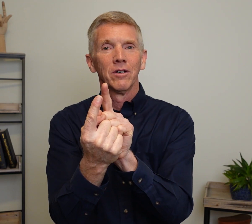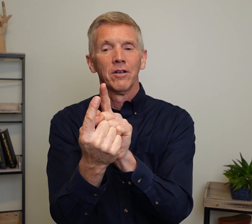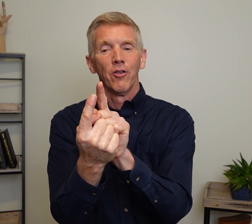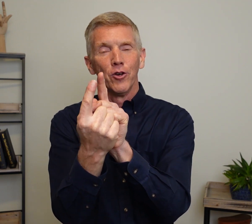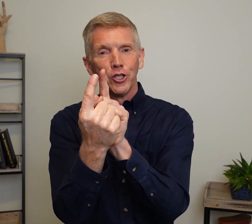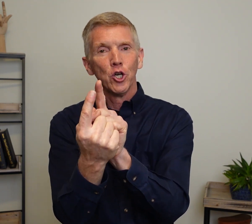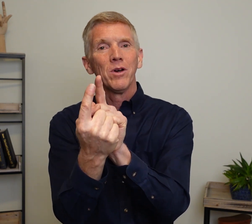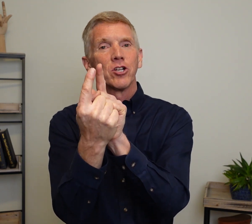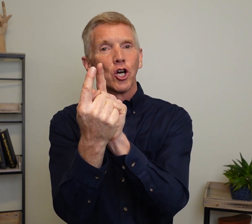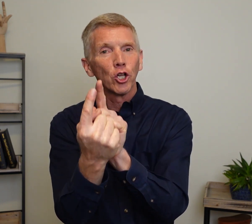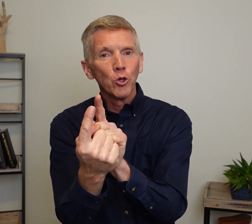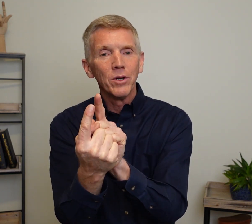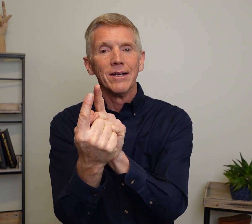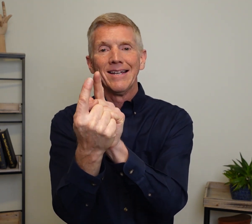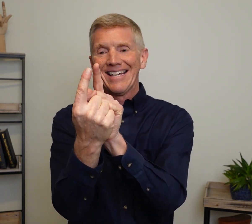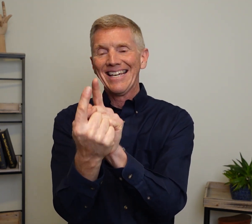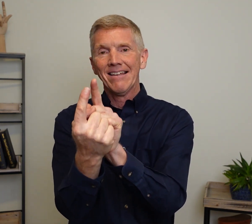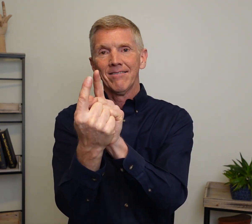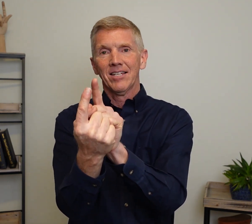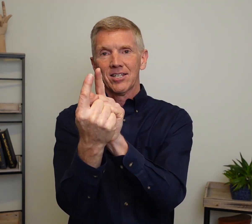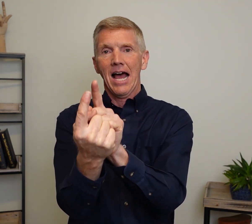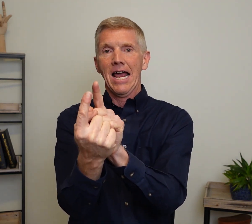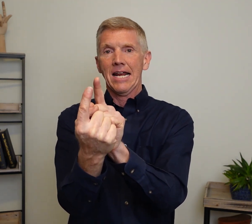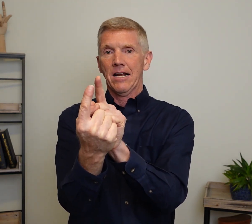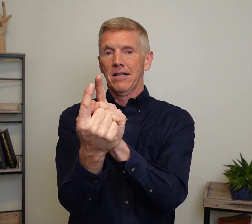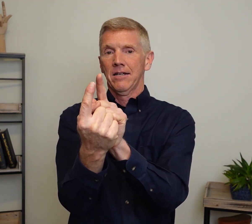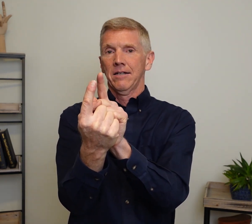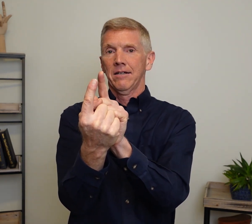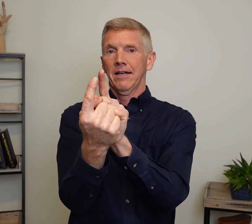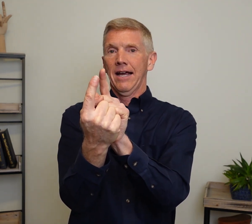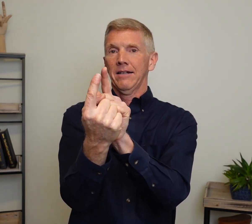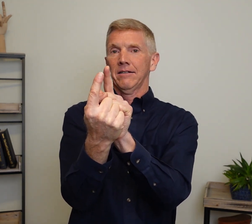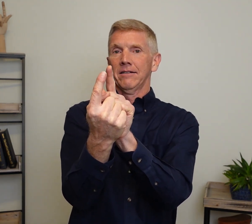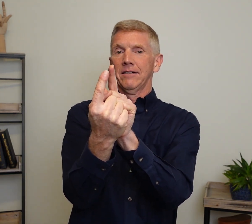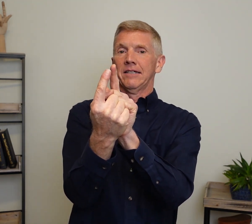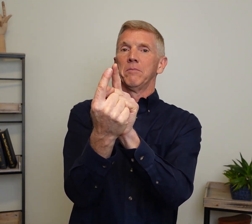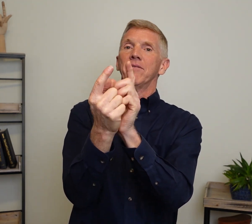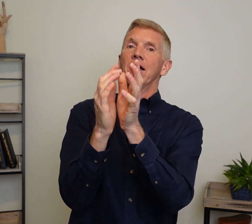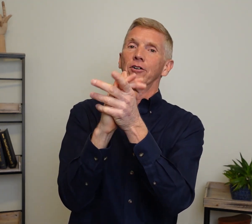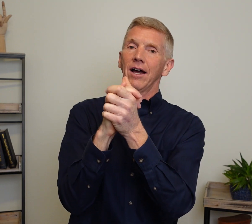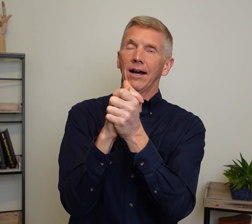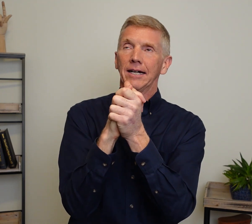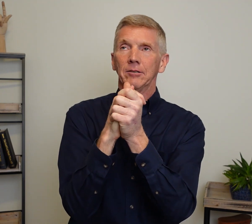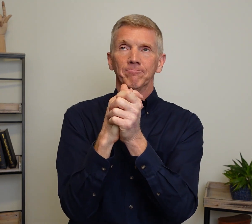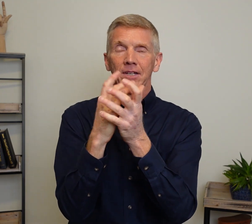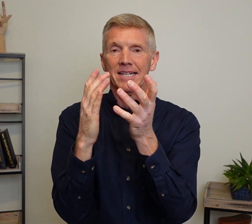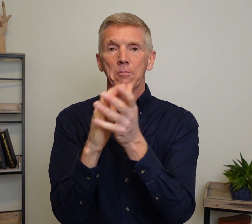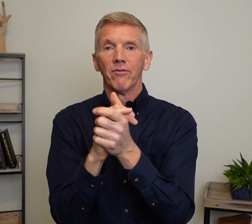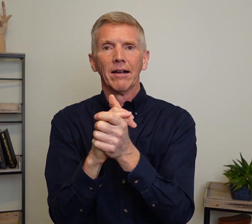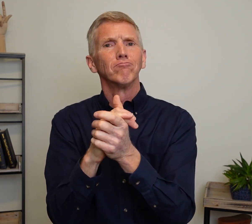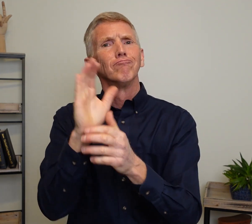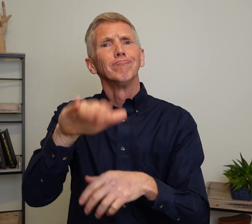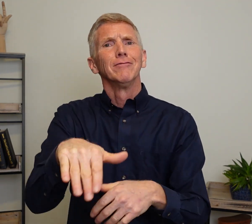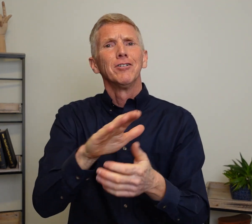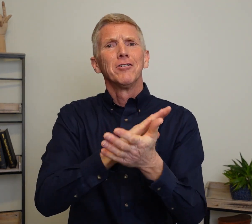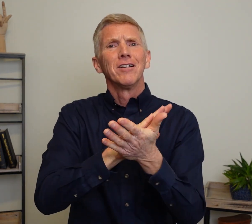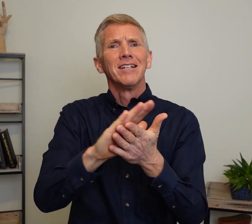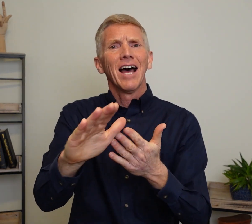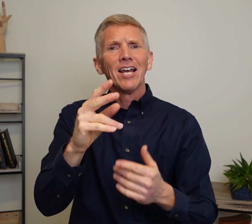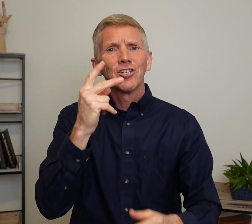The you is included in the sign. Okay, let give you another example of that. Nice